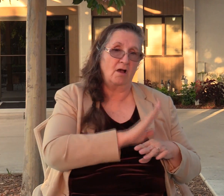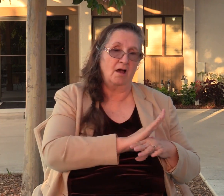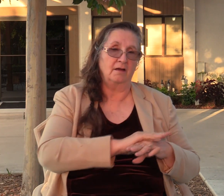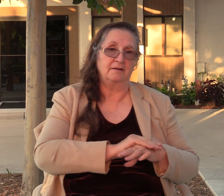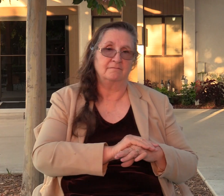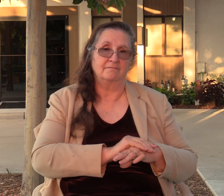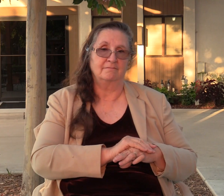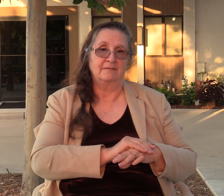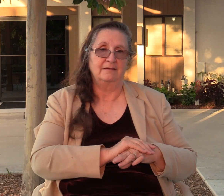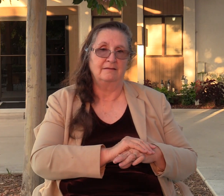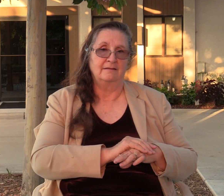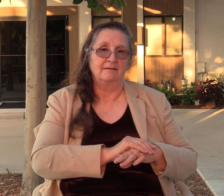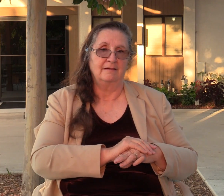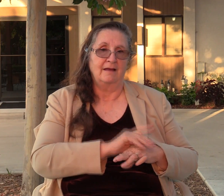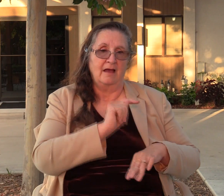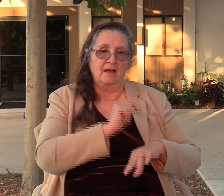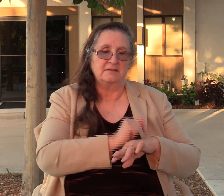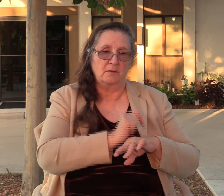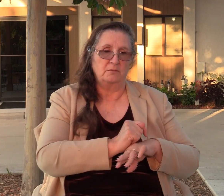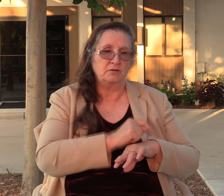So a temple built to one of their pagan gods.